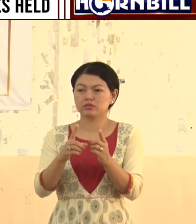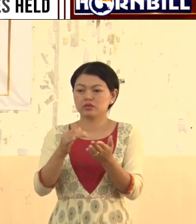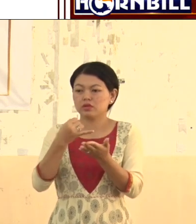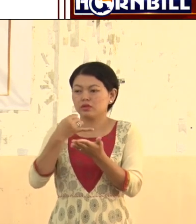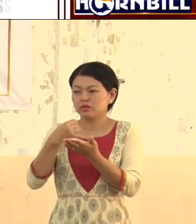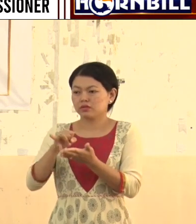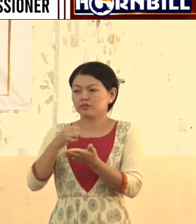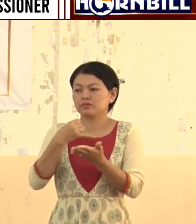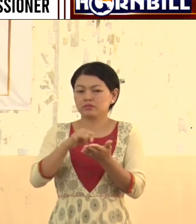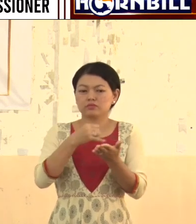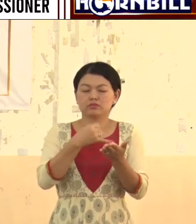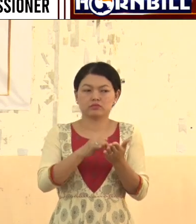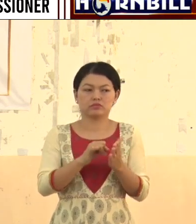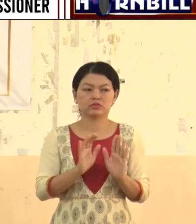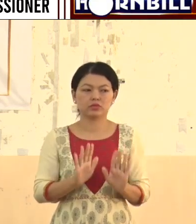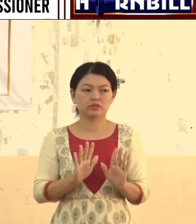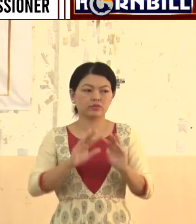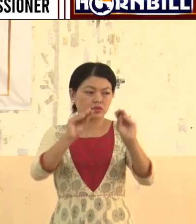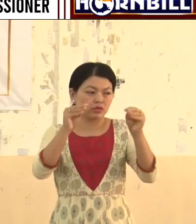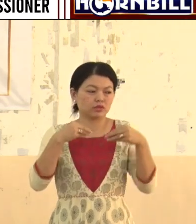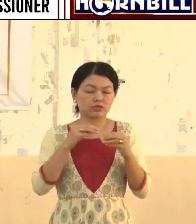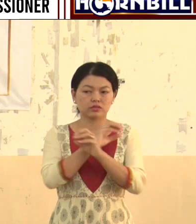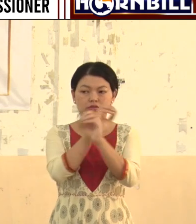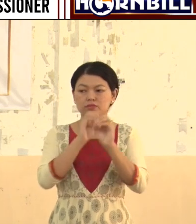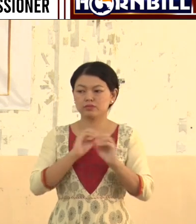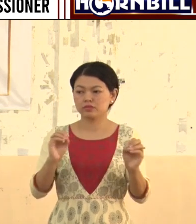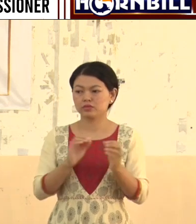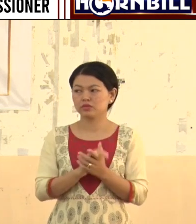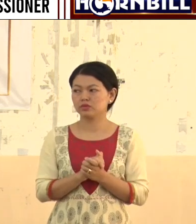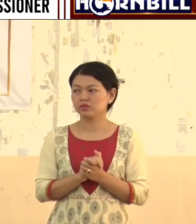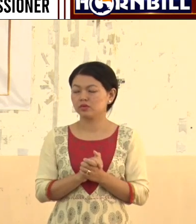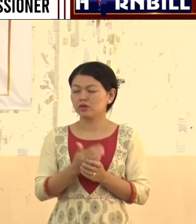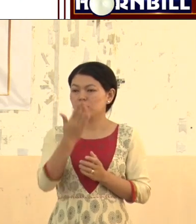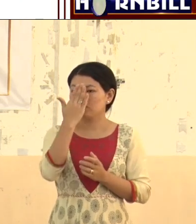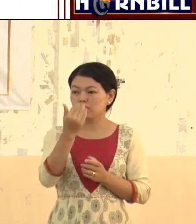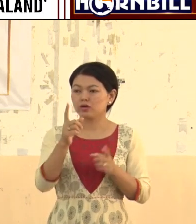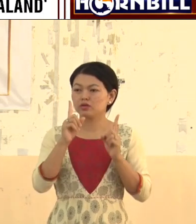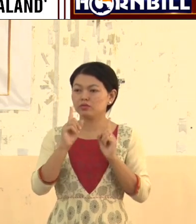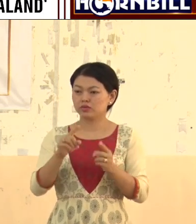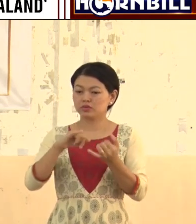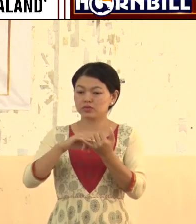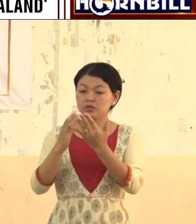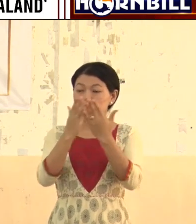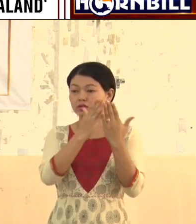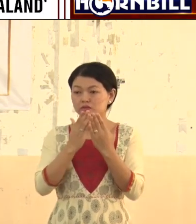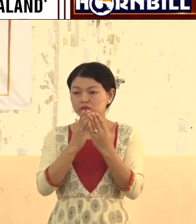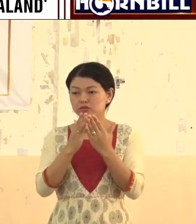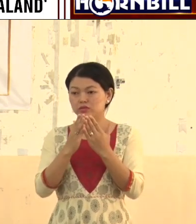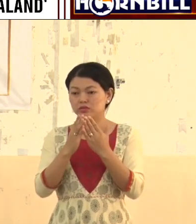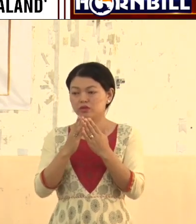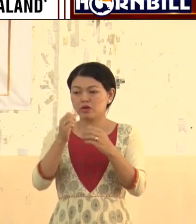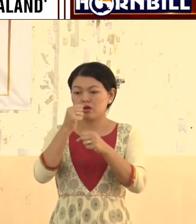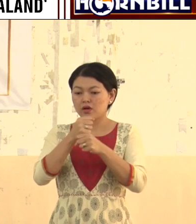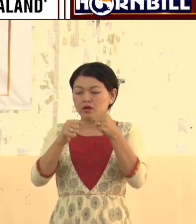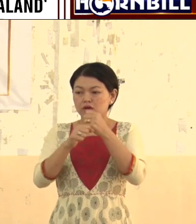denial cases in many schools. This is just because the school is not accessible. The school